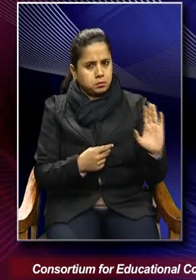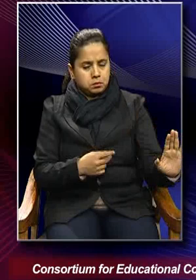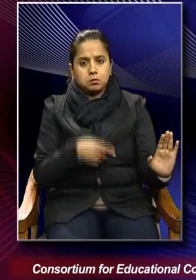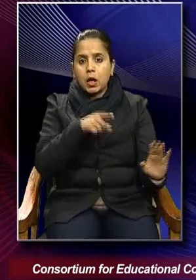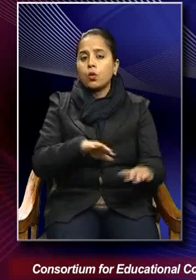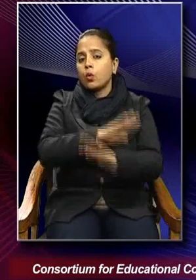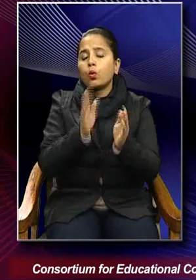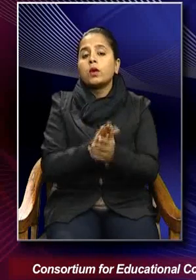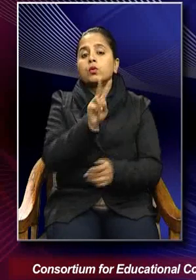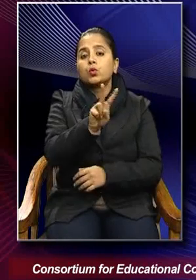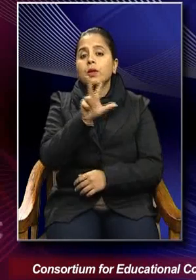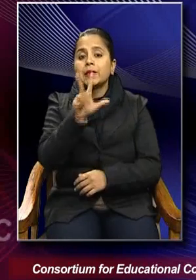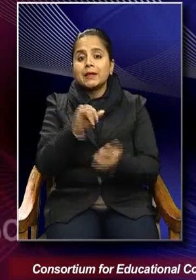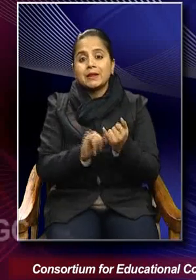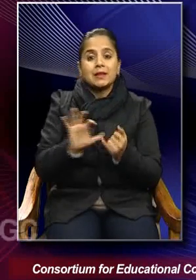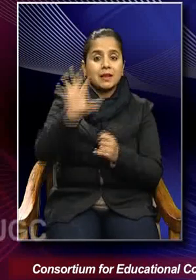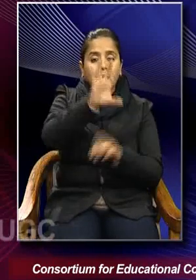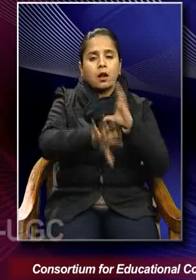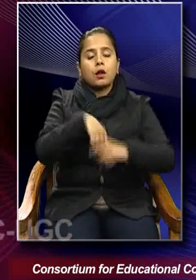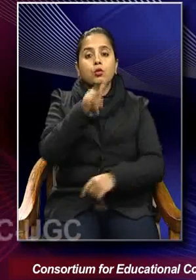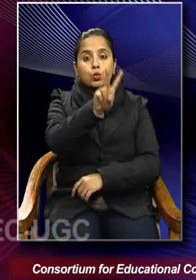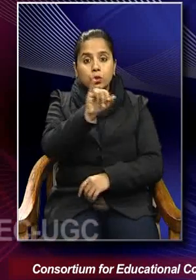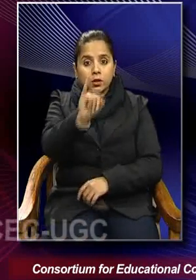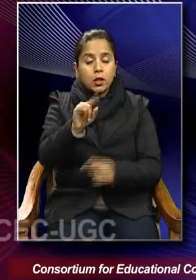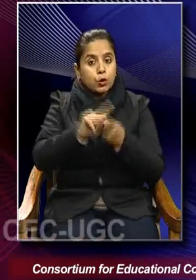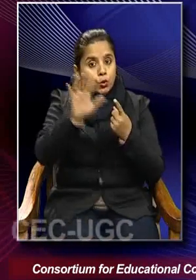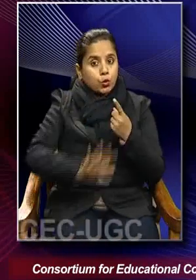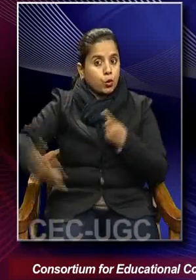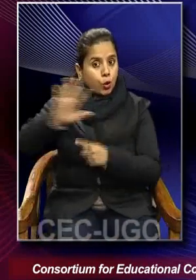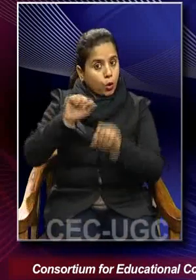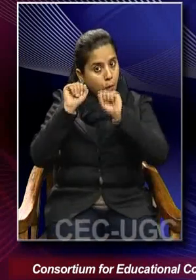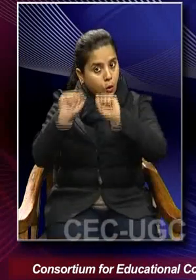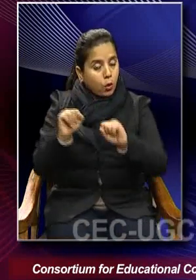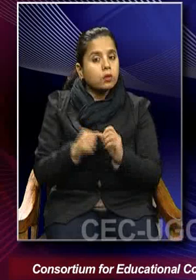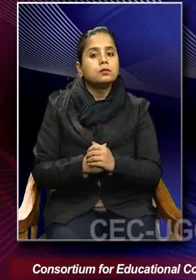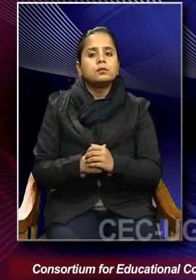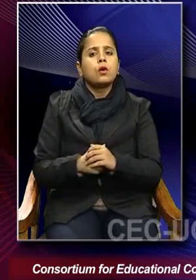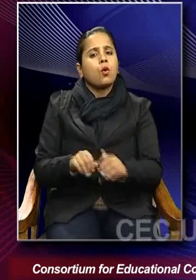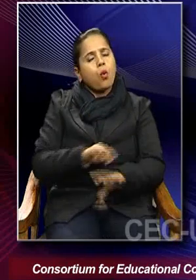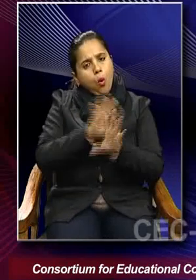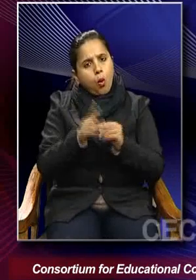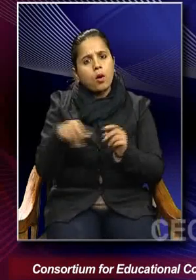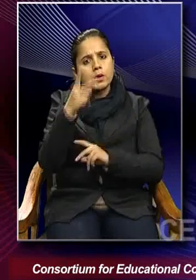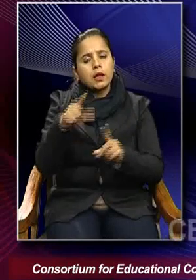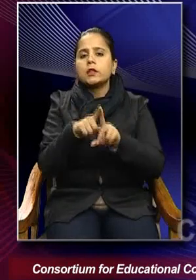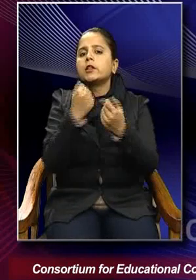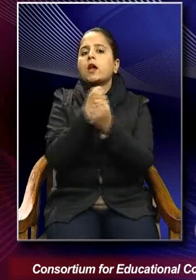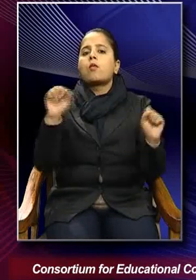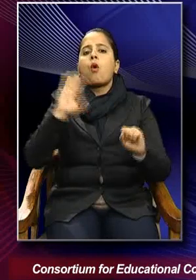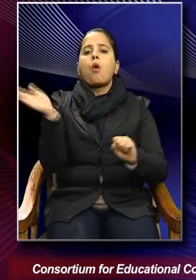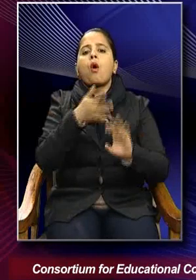total 28 states that Europe had, all were democracies,